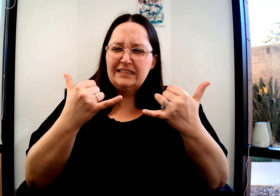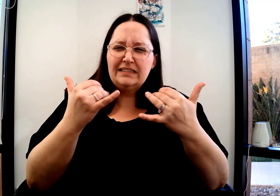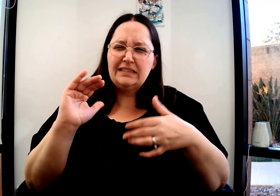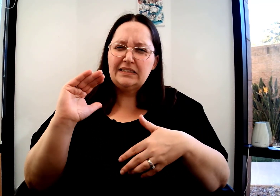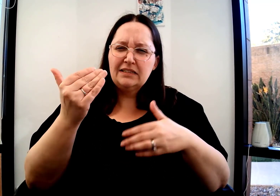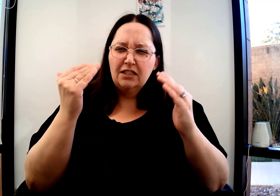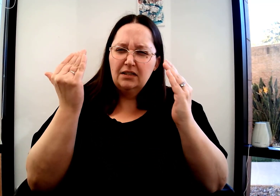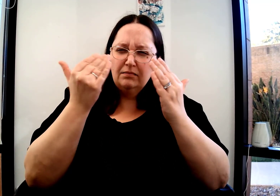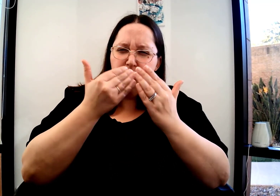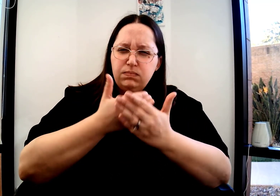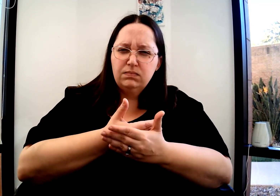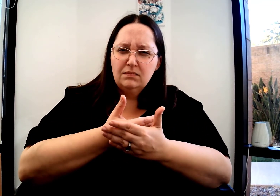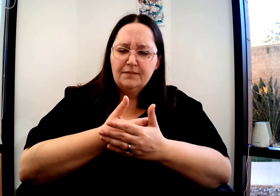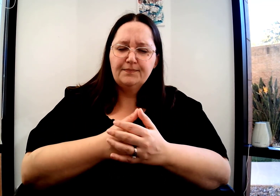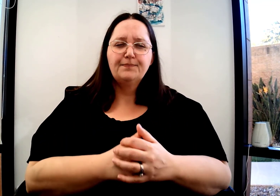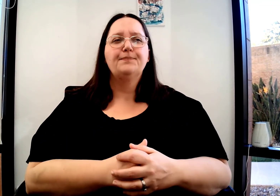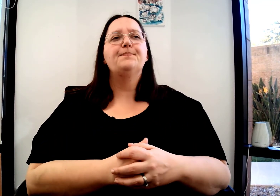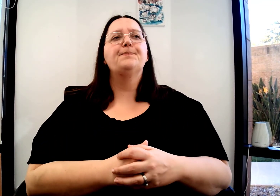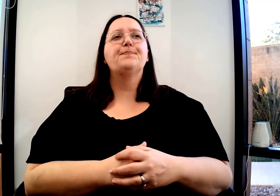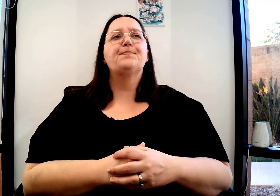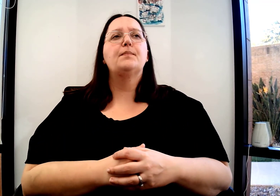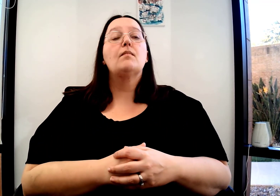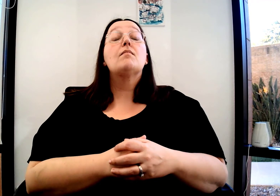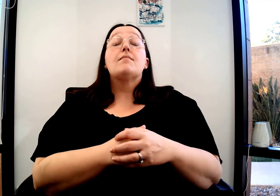there's so many clouds, it really feels dark today.